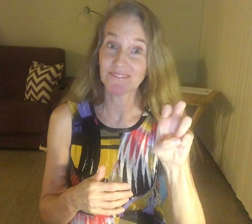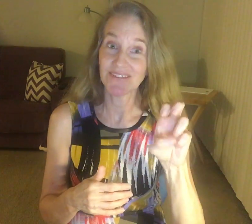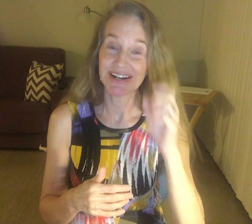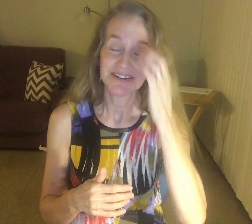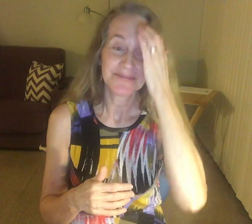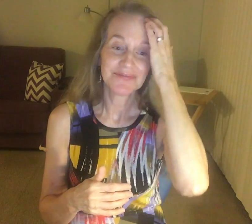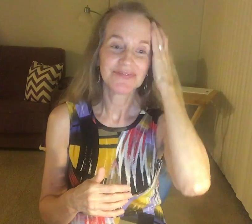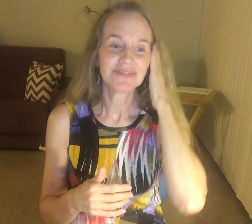Um,